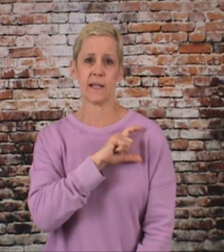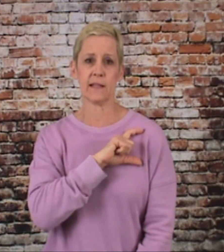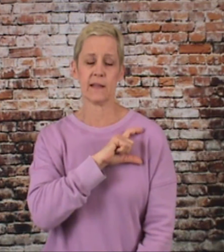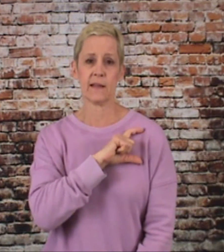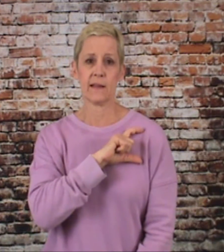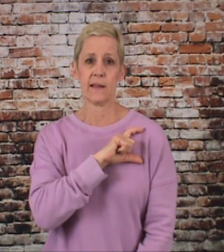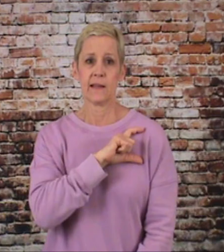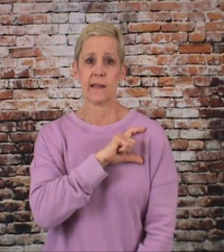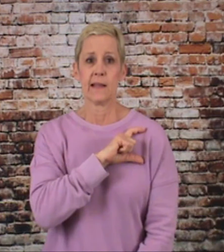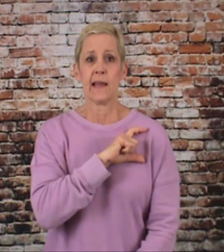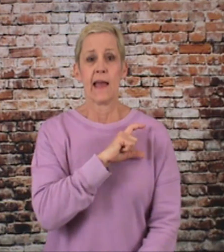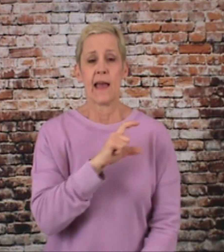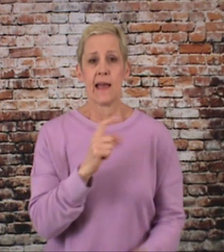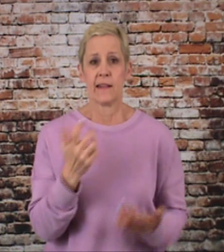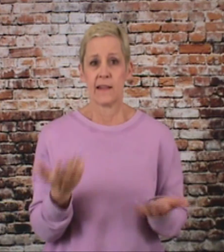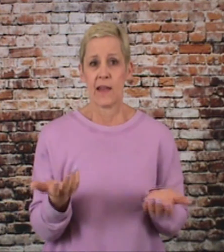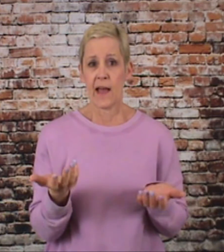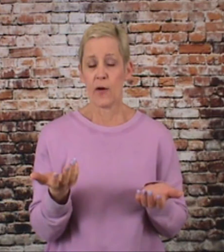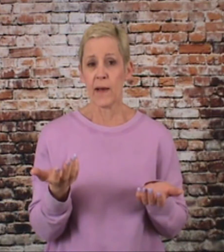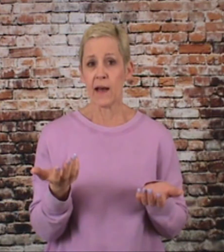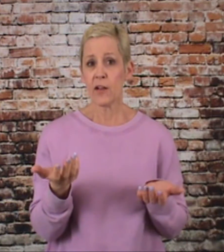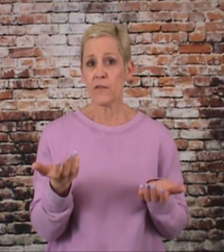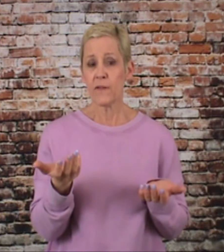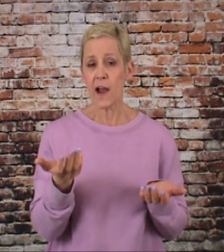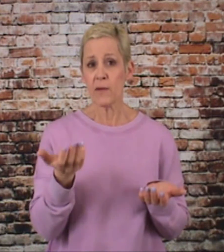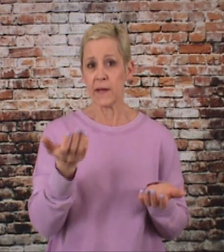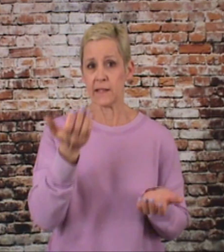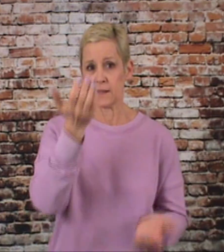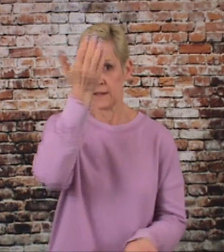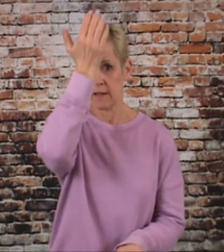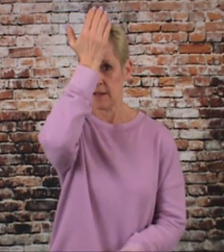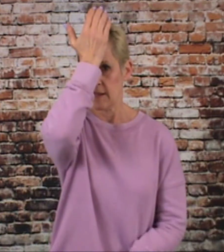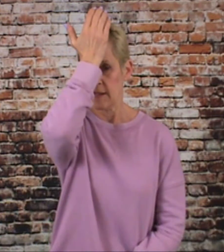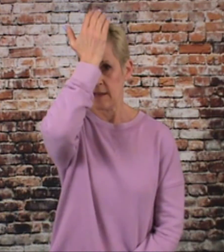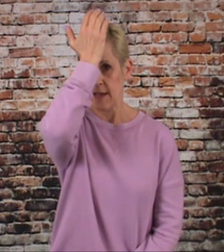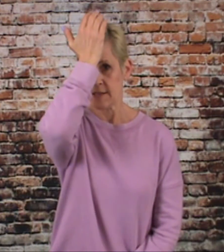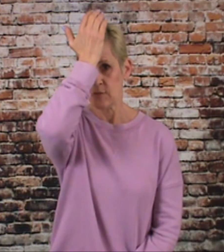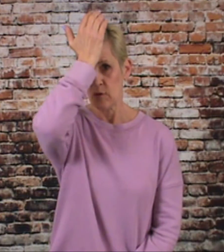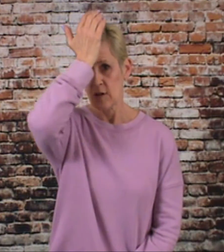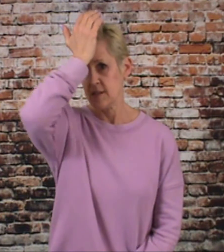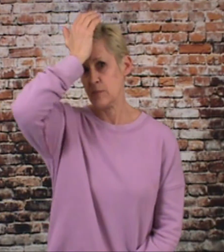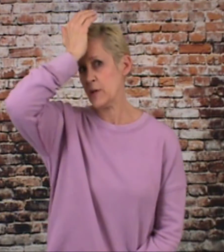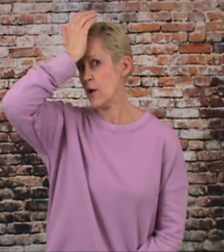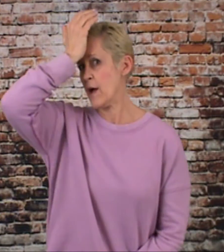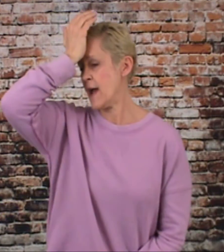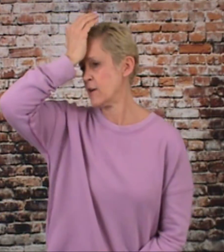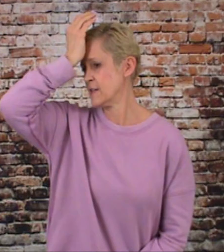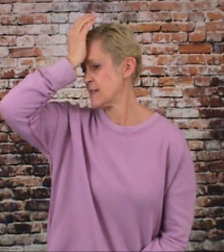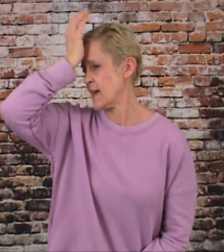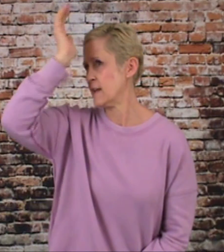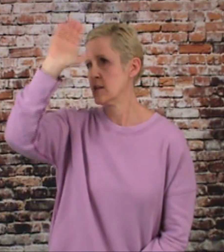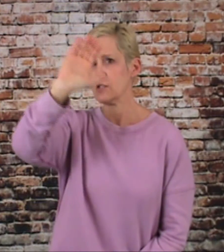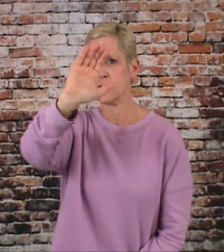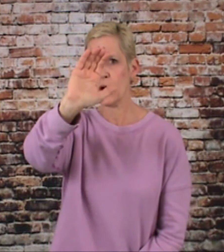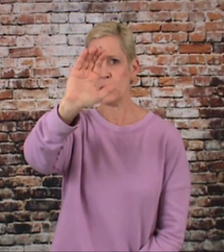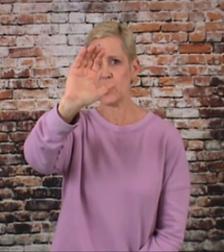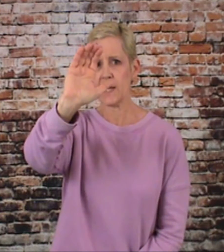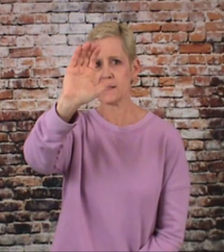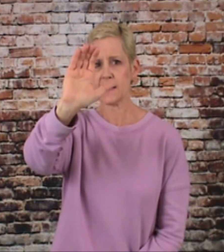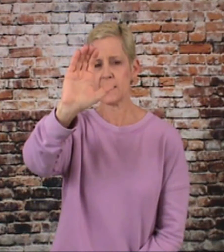how about a fireman that's because his big old hat on his head just cup your hands like